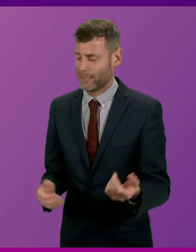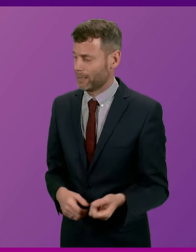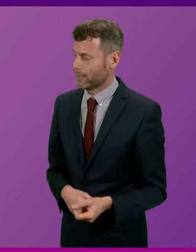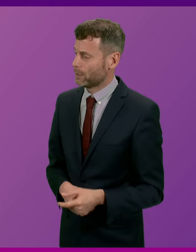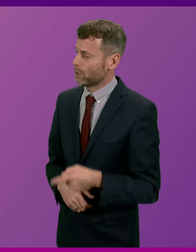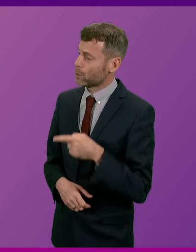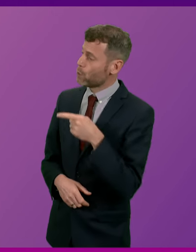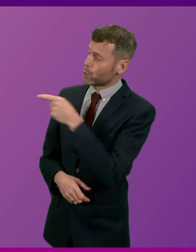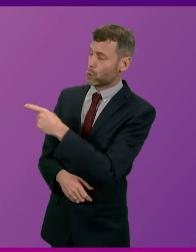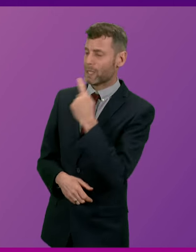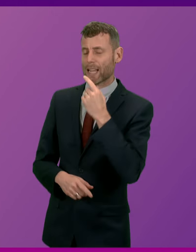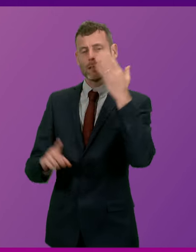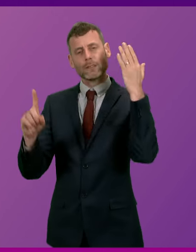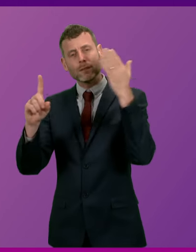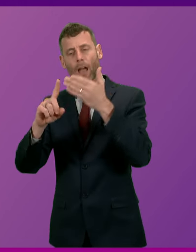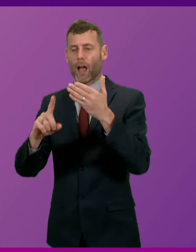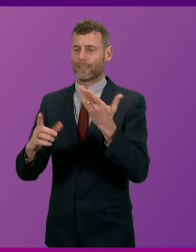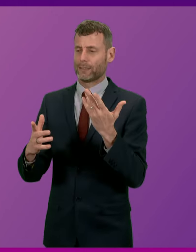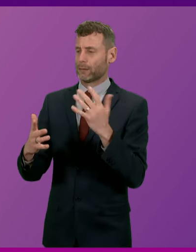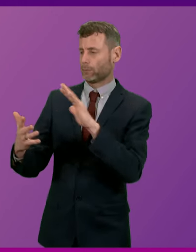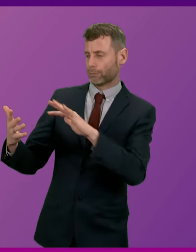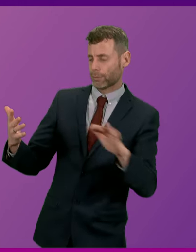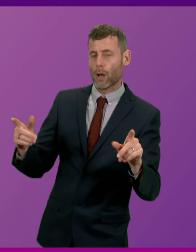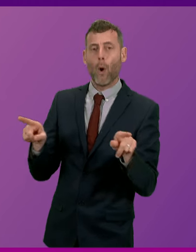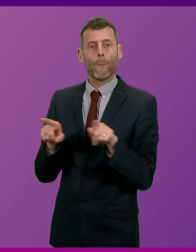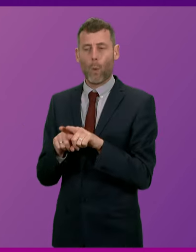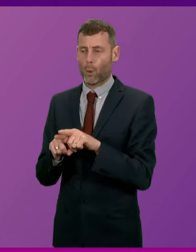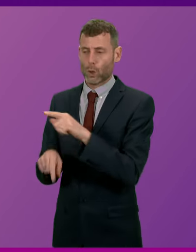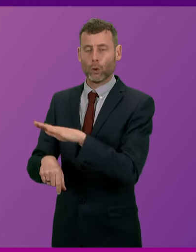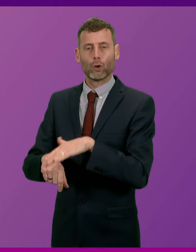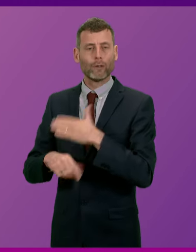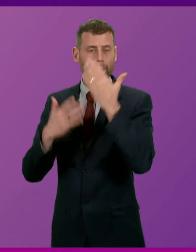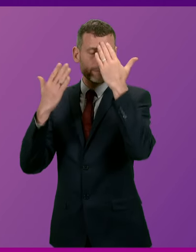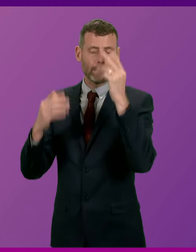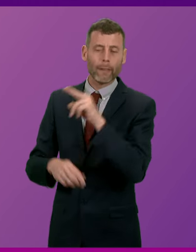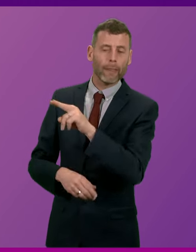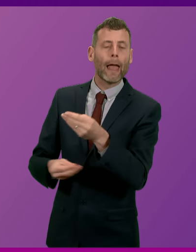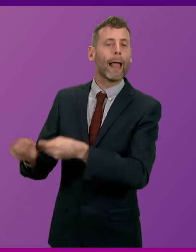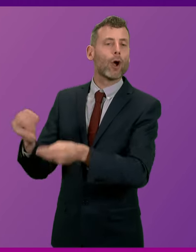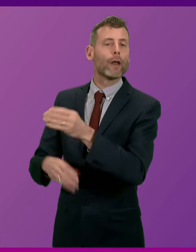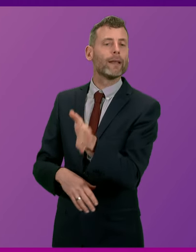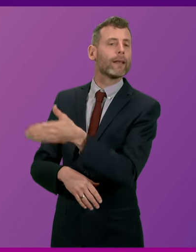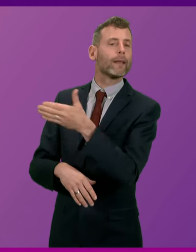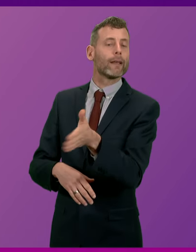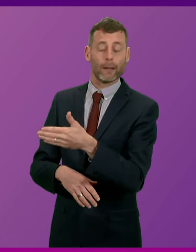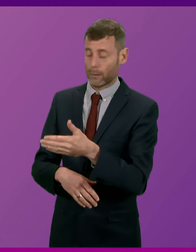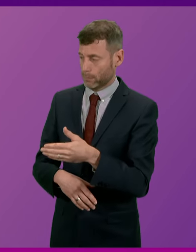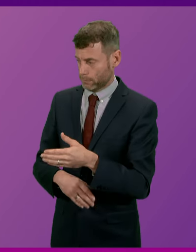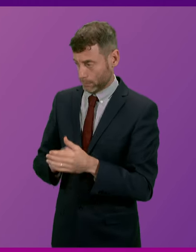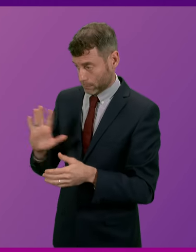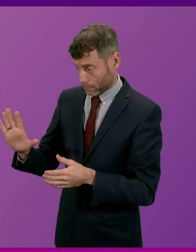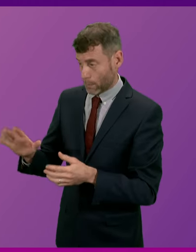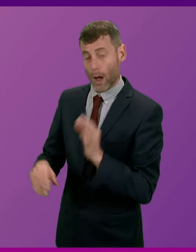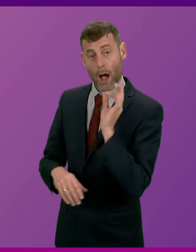targets and the economically illiterate Greens have been jettisoned, can the First Minister confirm that all